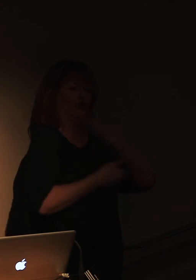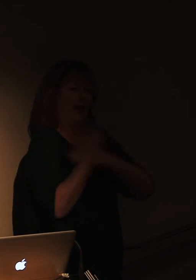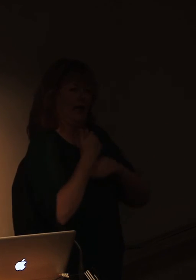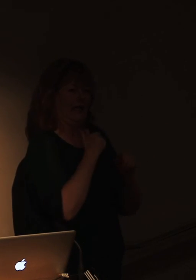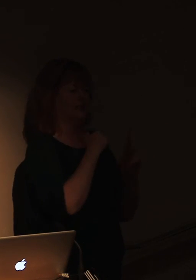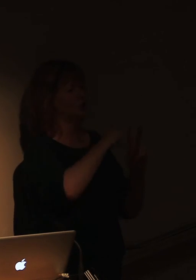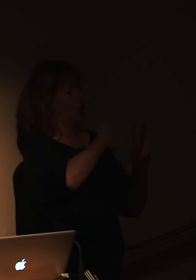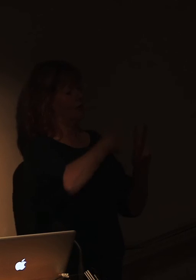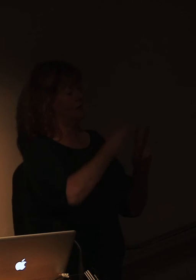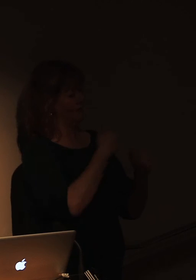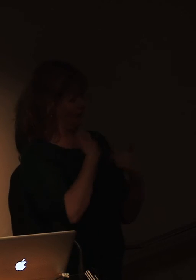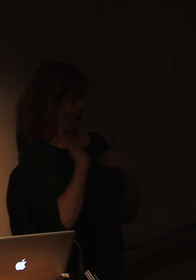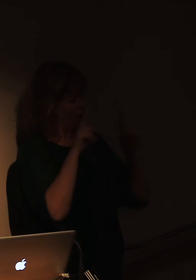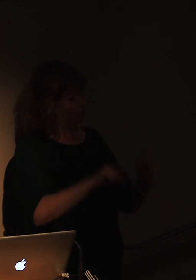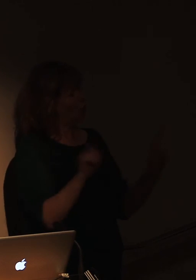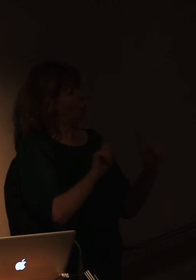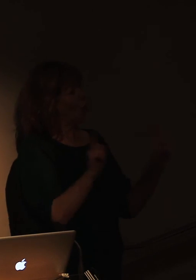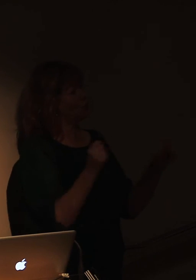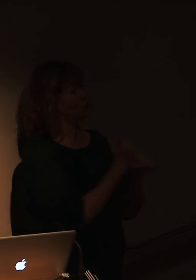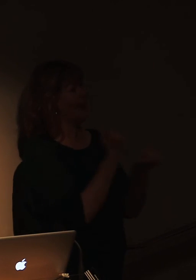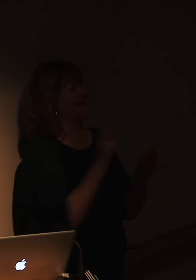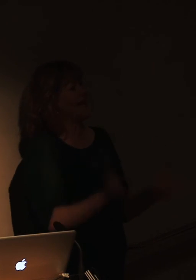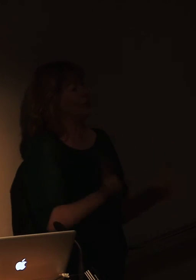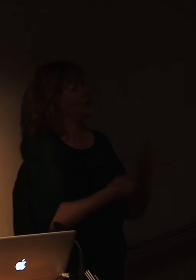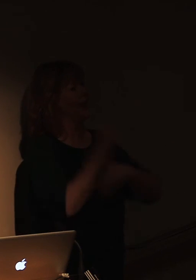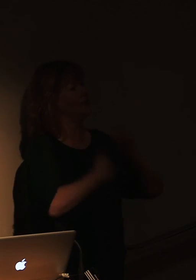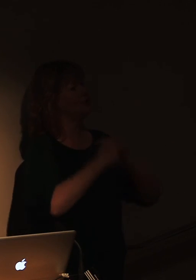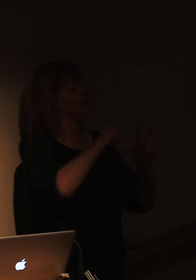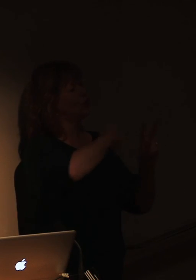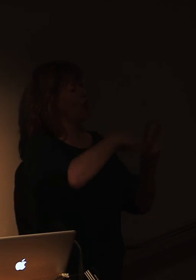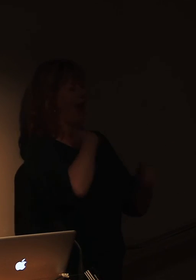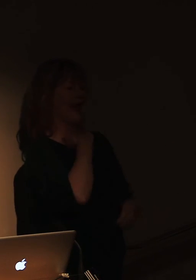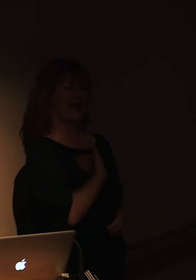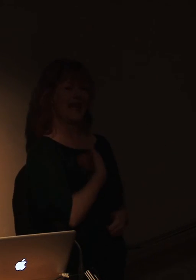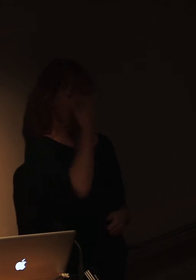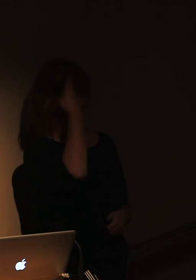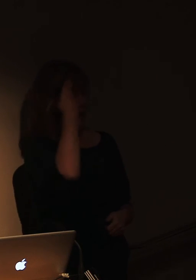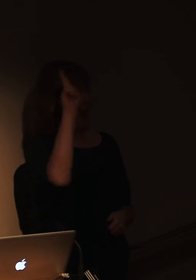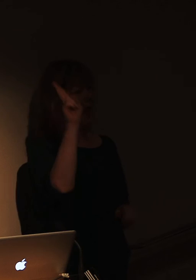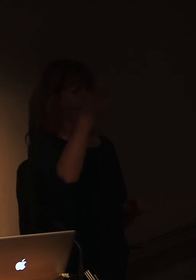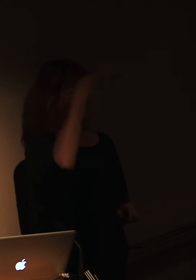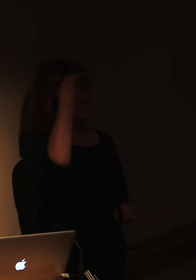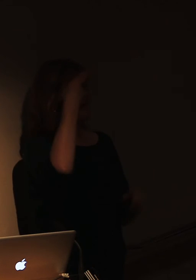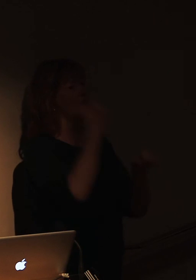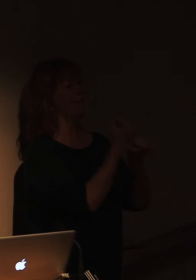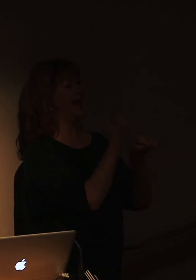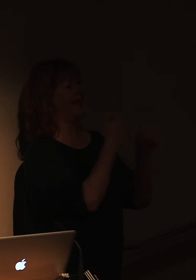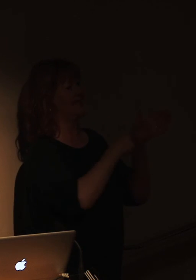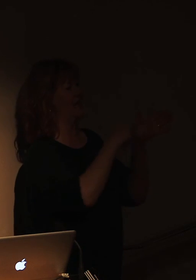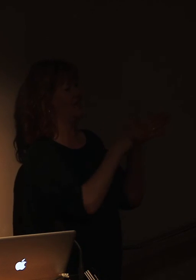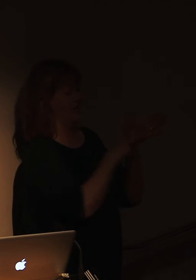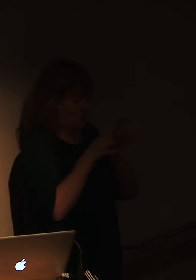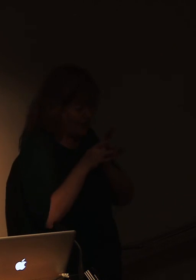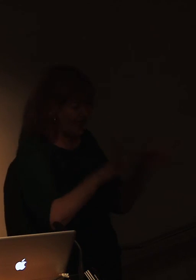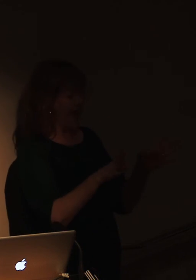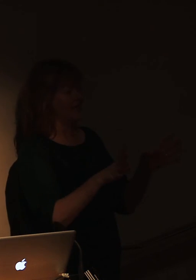What I needed to do in order to make natural history documentaries was first of all I had to get a reputation for making television. So what I started doing is